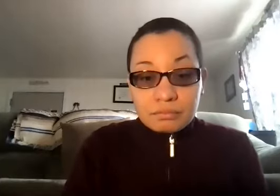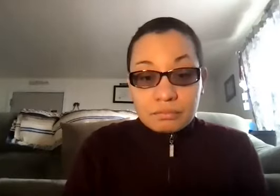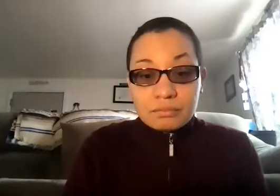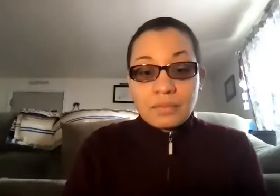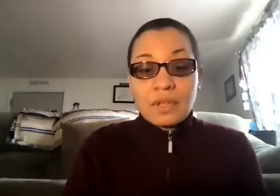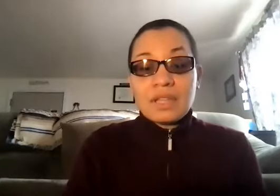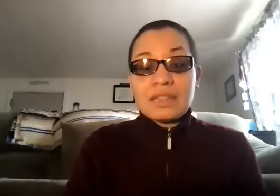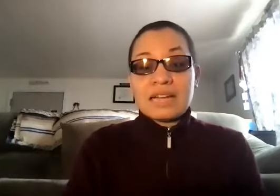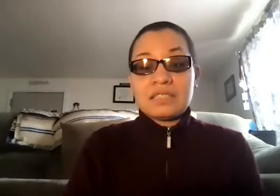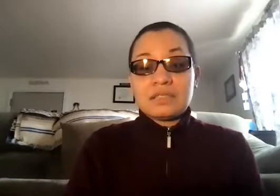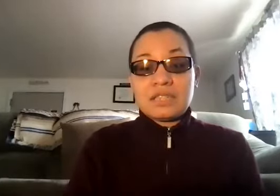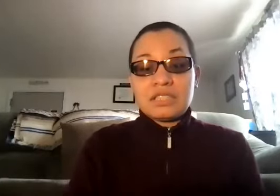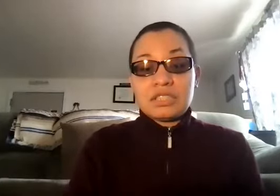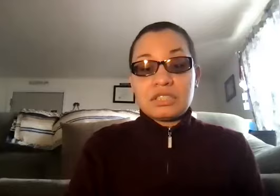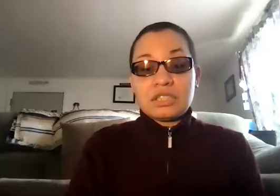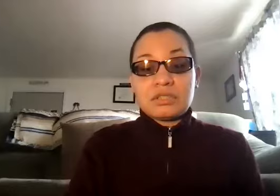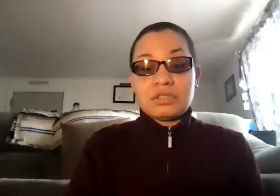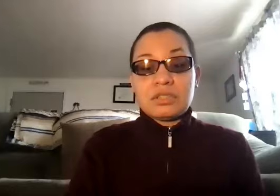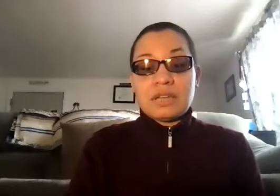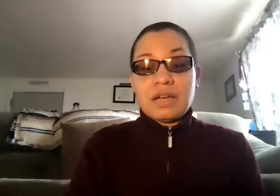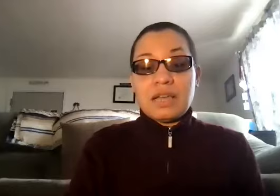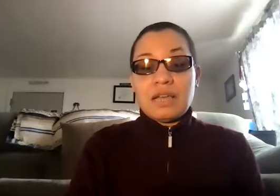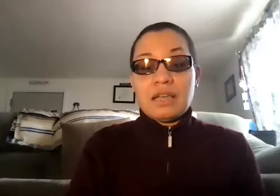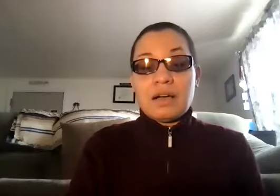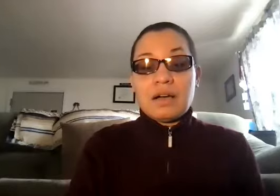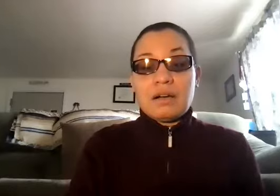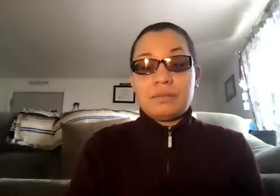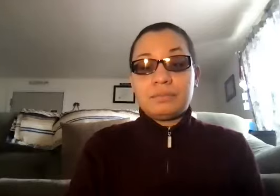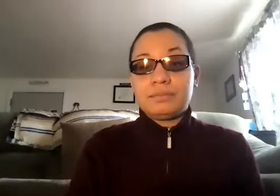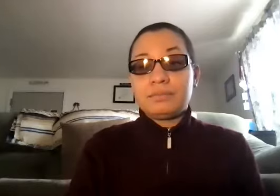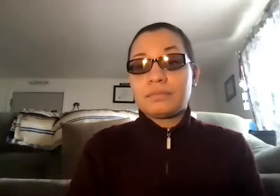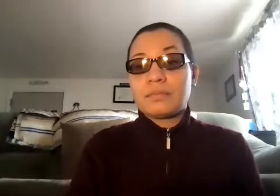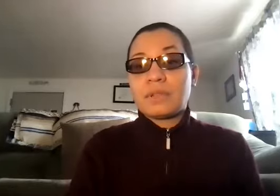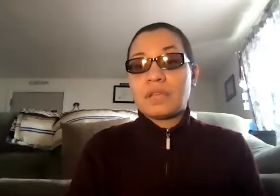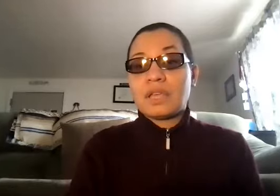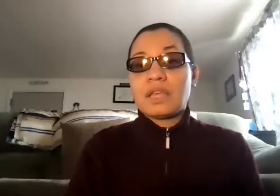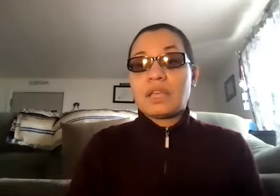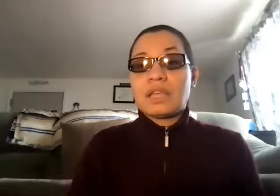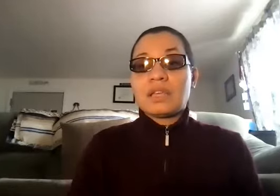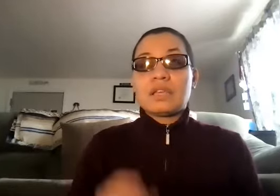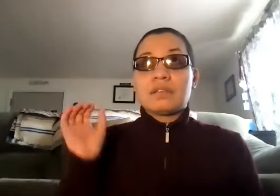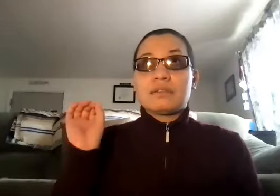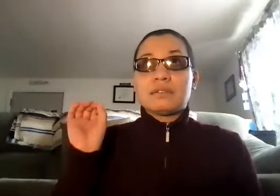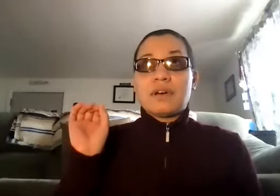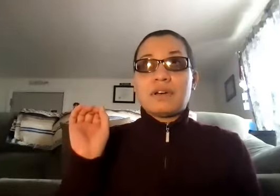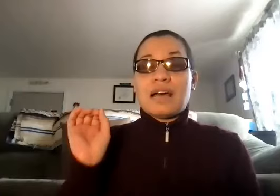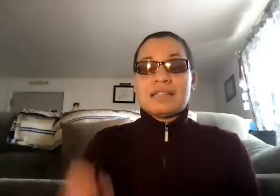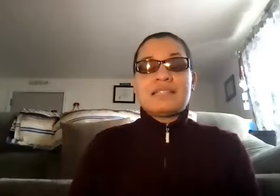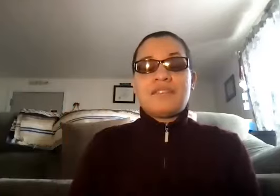that is considered a safety